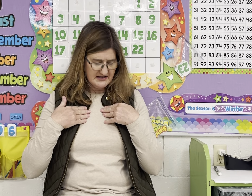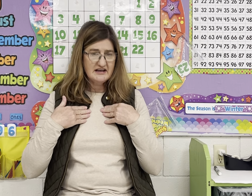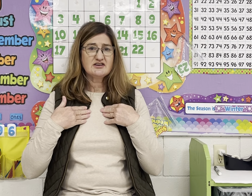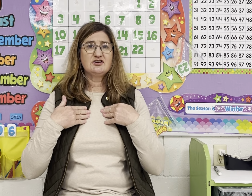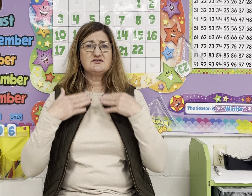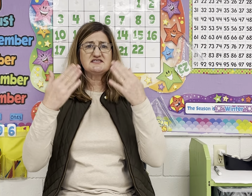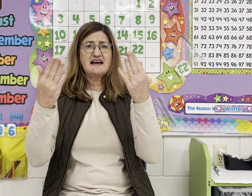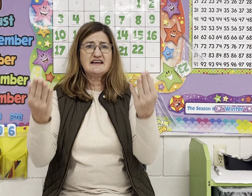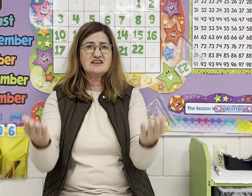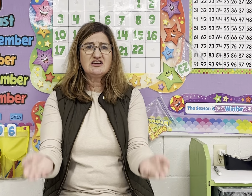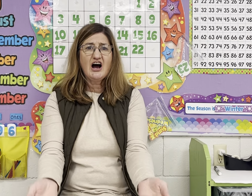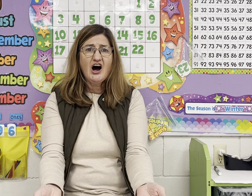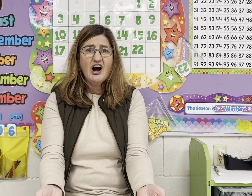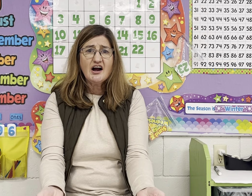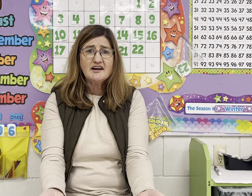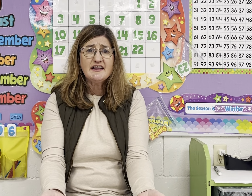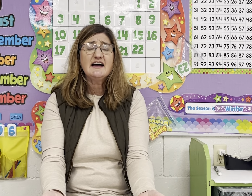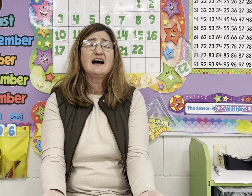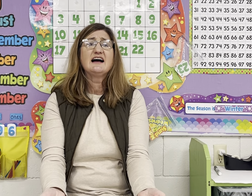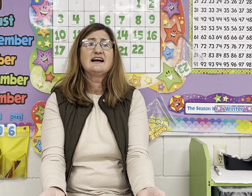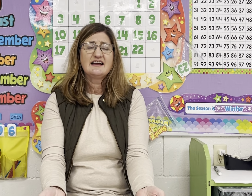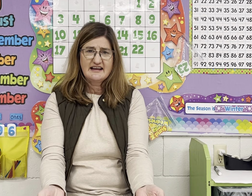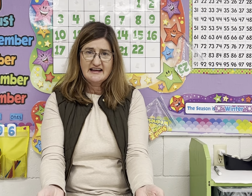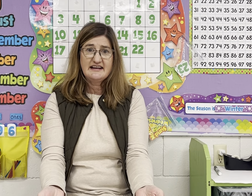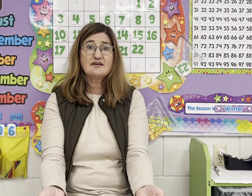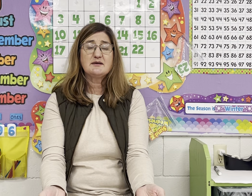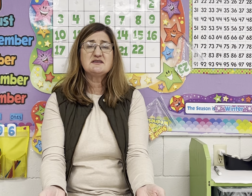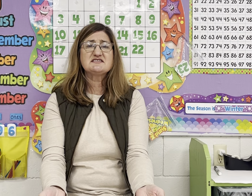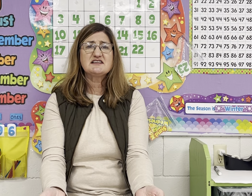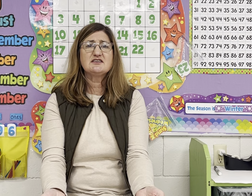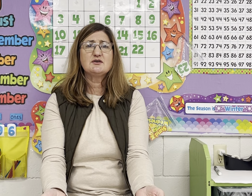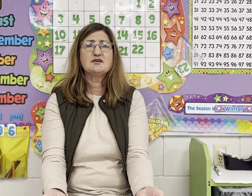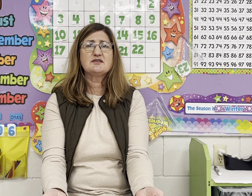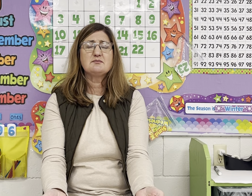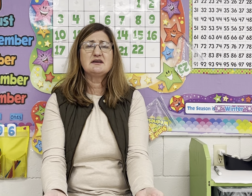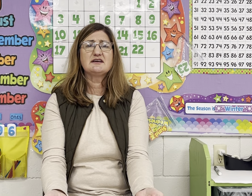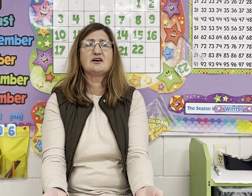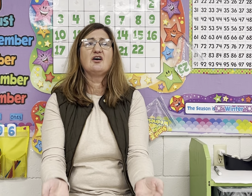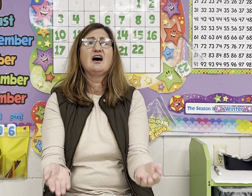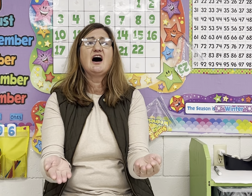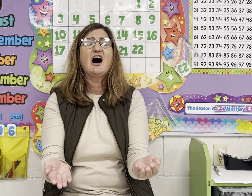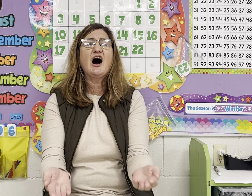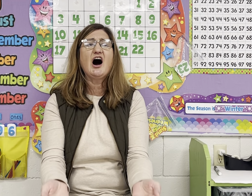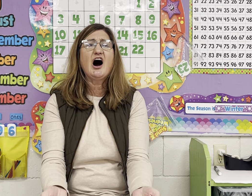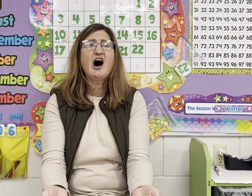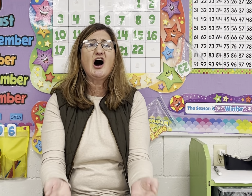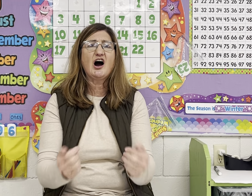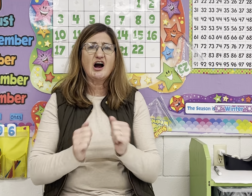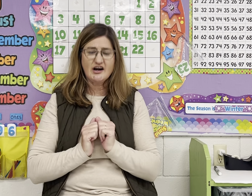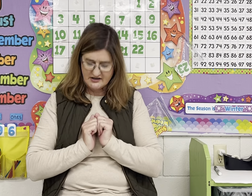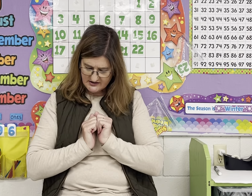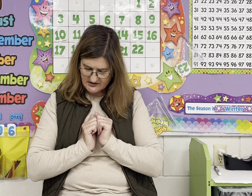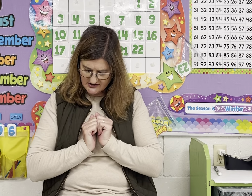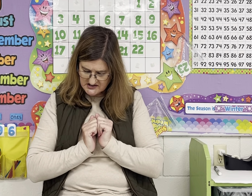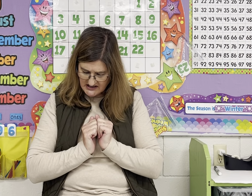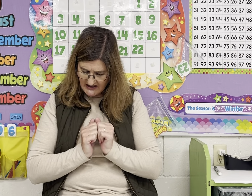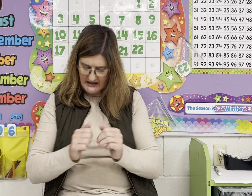You say yarn. Now give me the sound you hear in the middle. R. Good job.